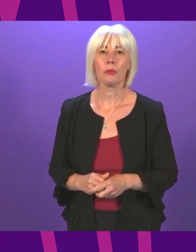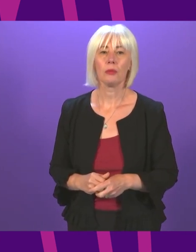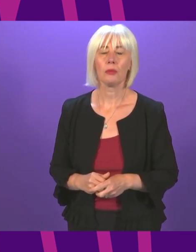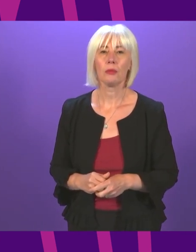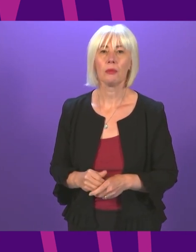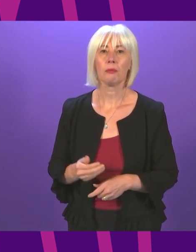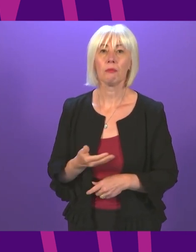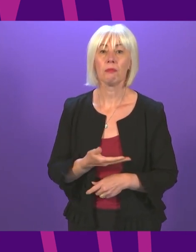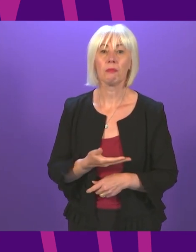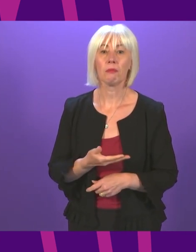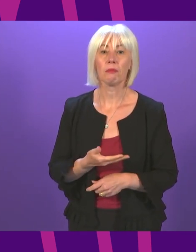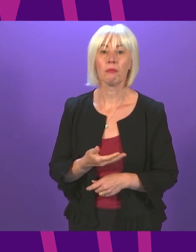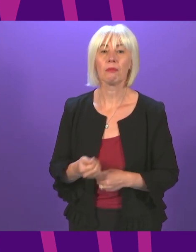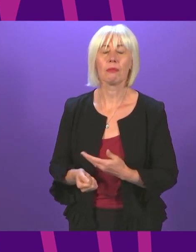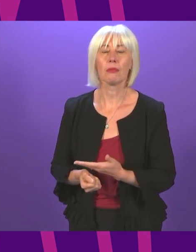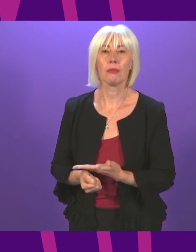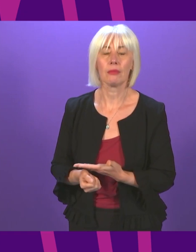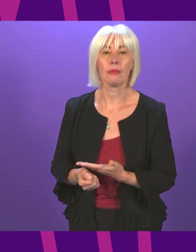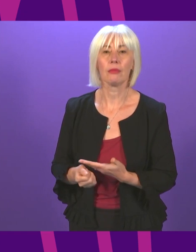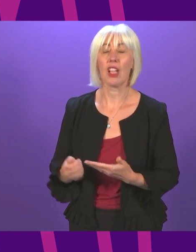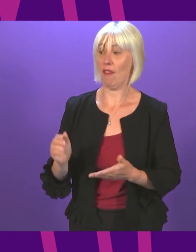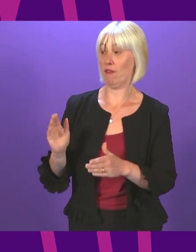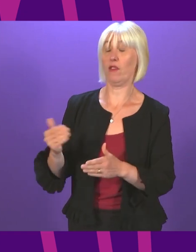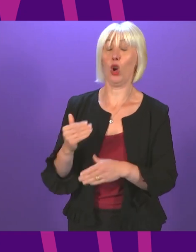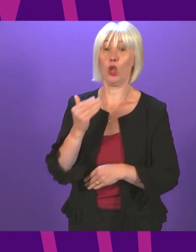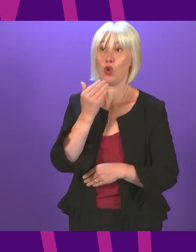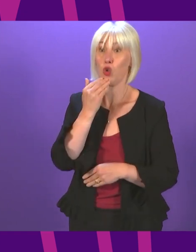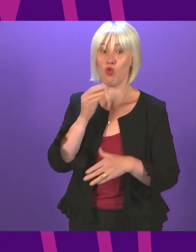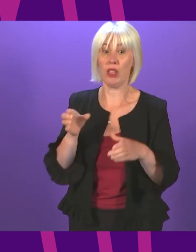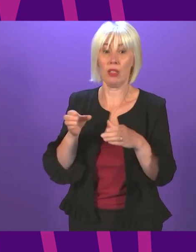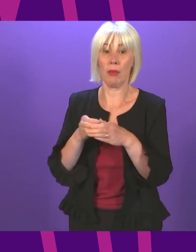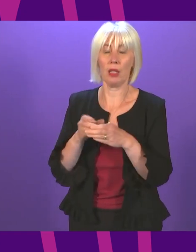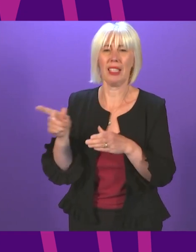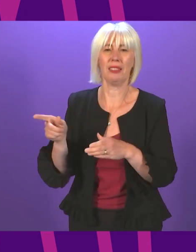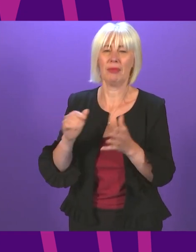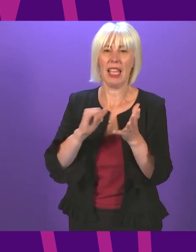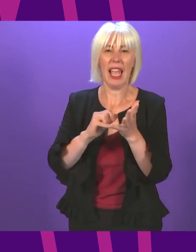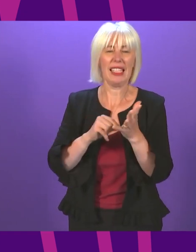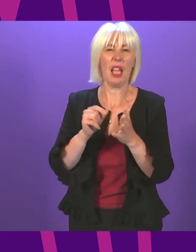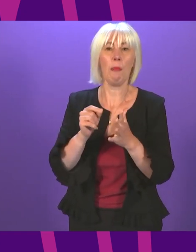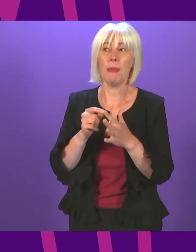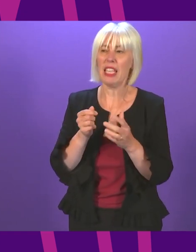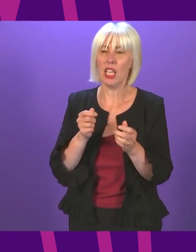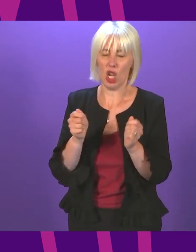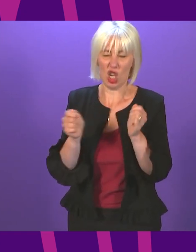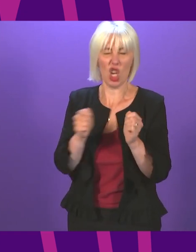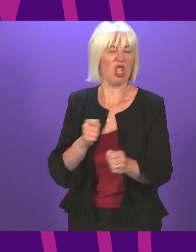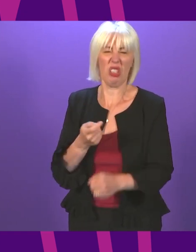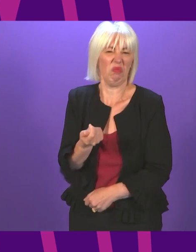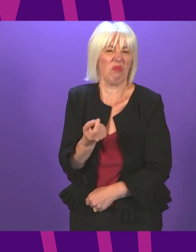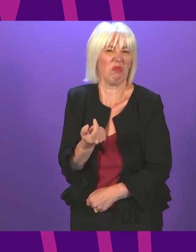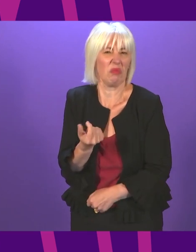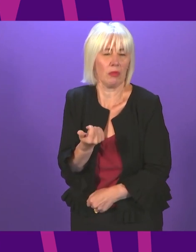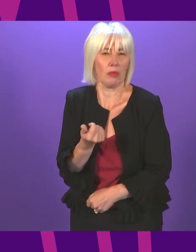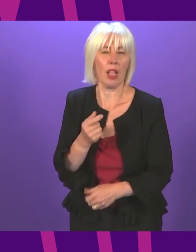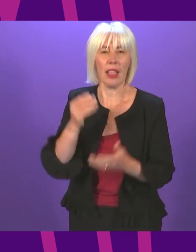Presiding officer, this is thin gruel for the Green Party. The SNP government have barely had to budge. Take education, something that in the last